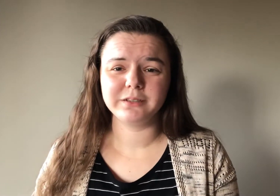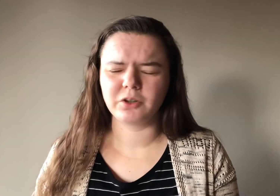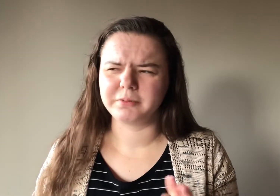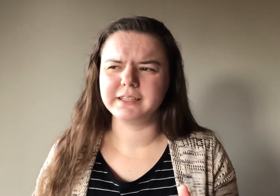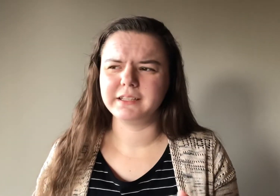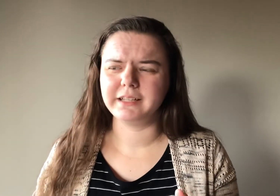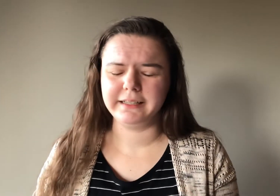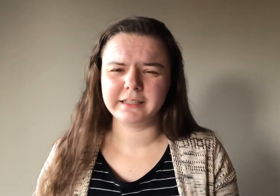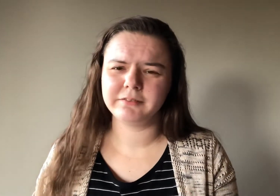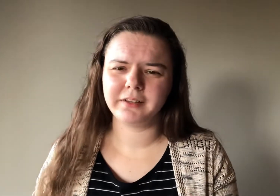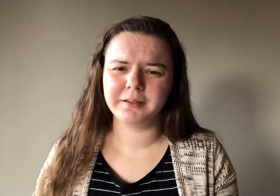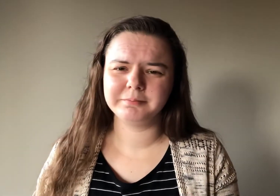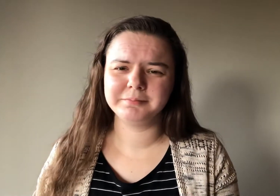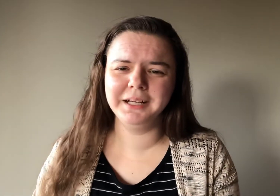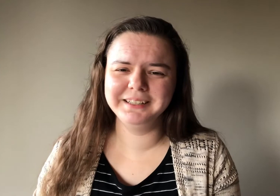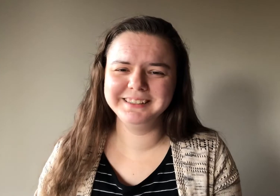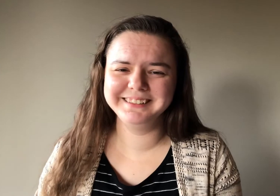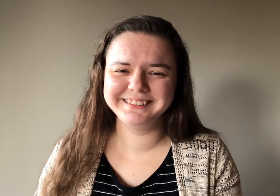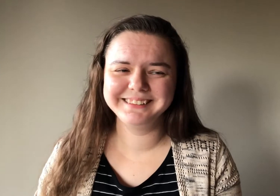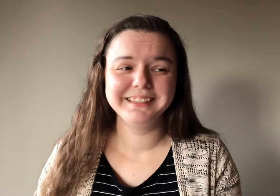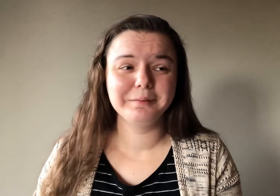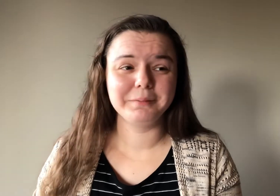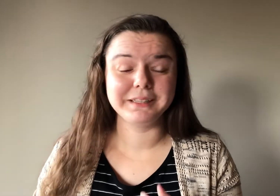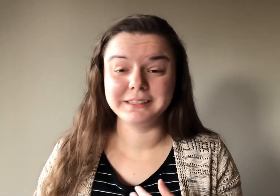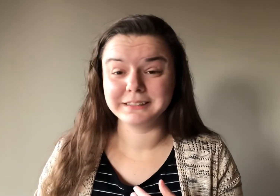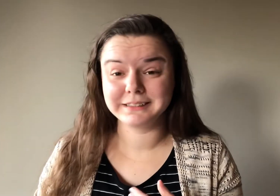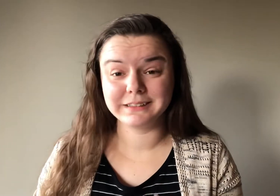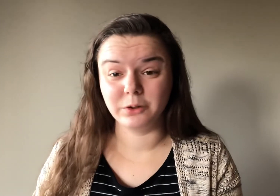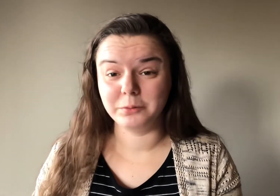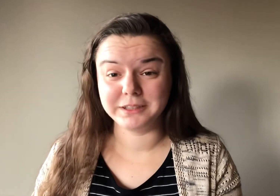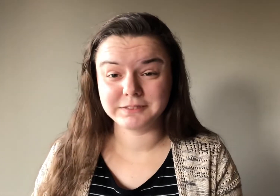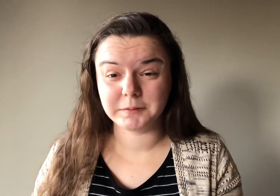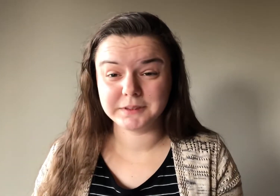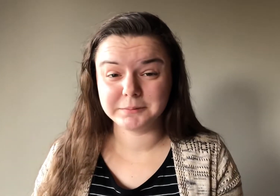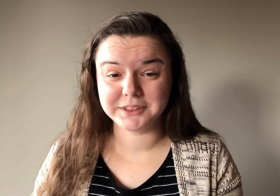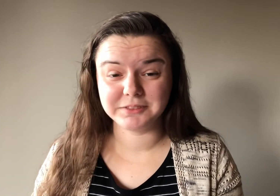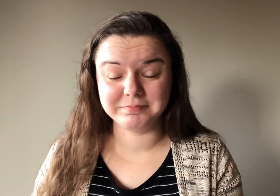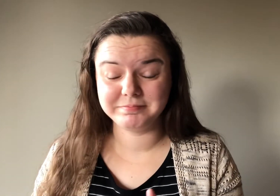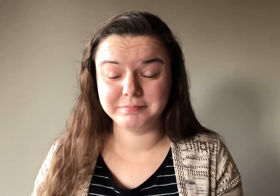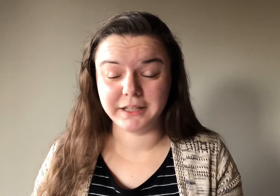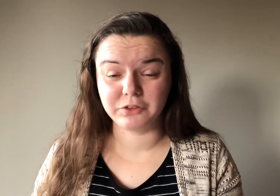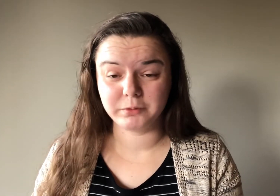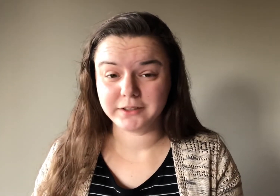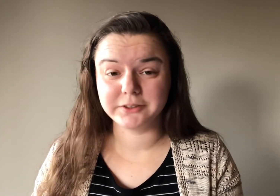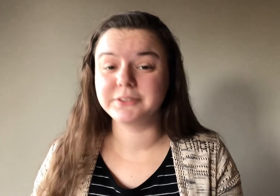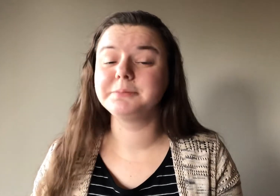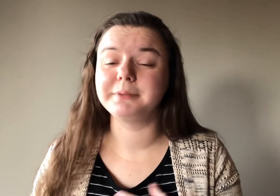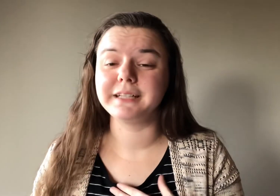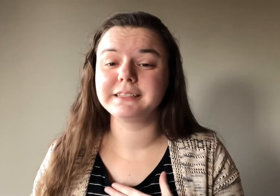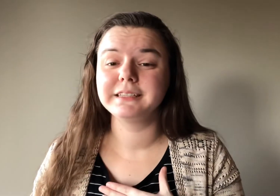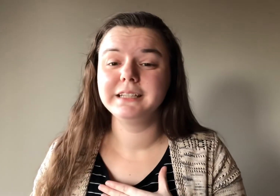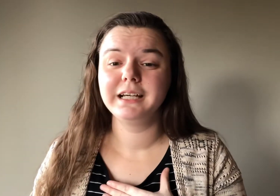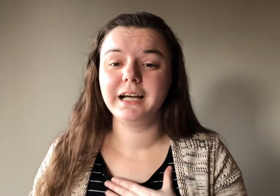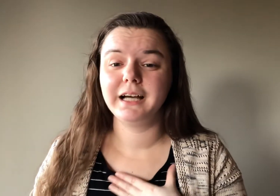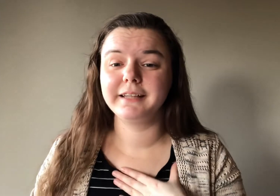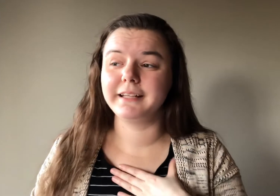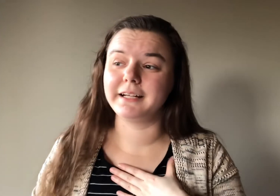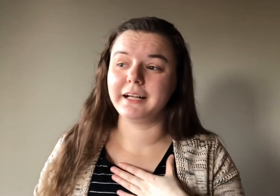or really any of them because the whole bunch of them is a bunch of bias wreckers. But then I